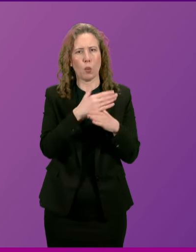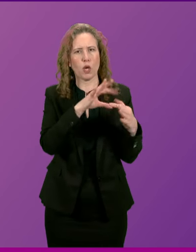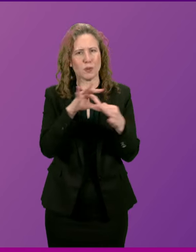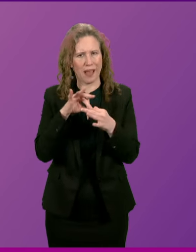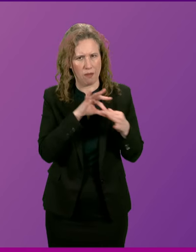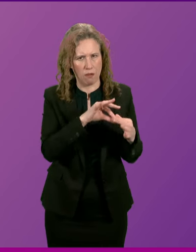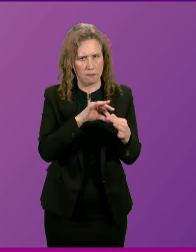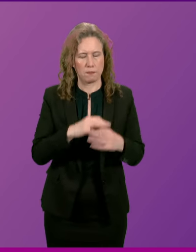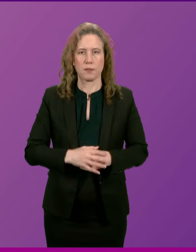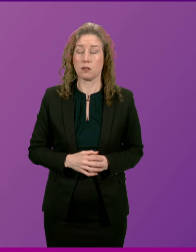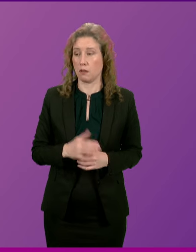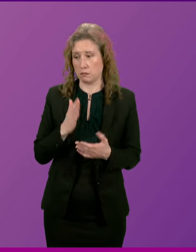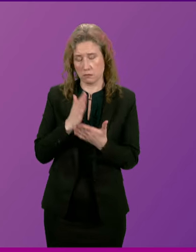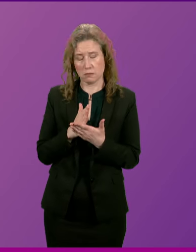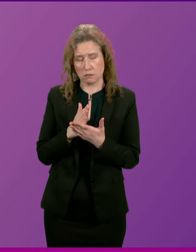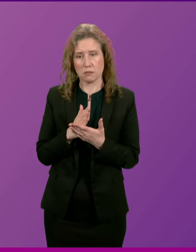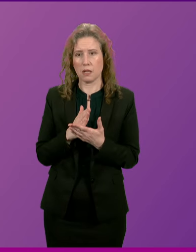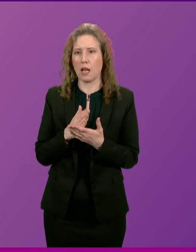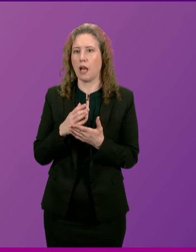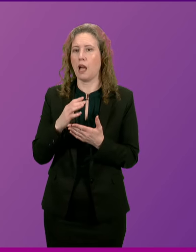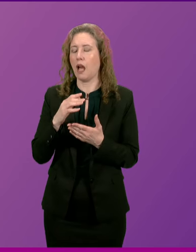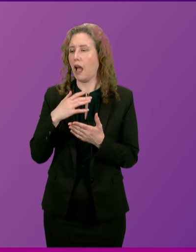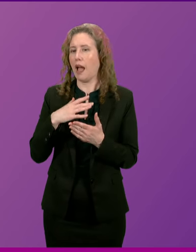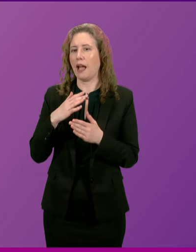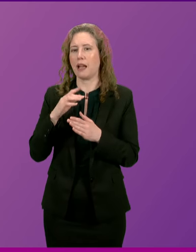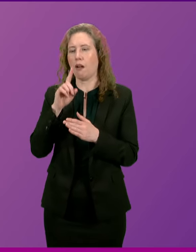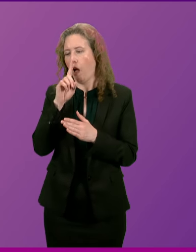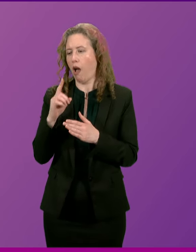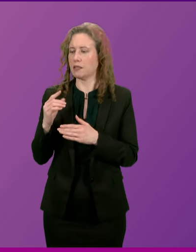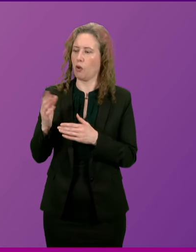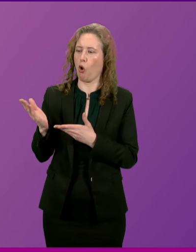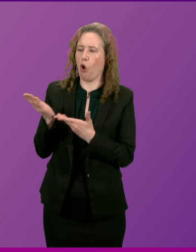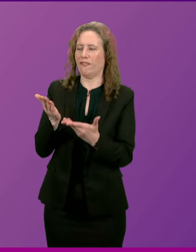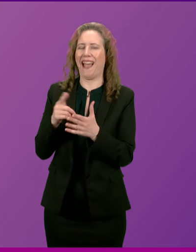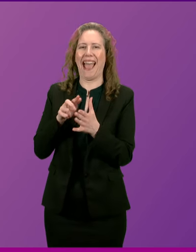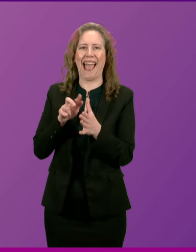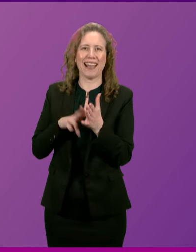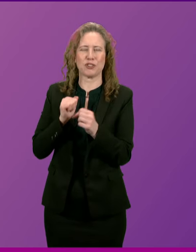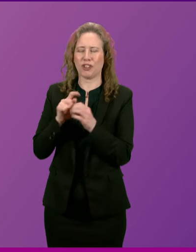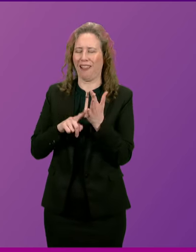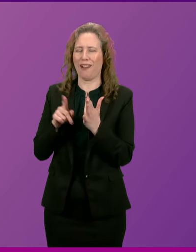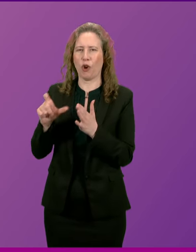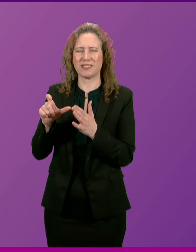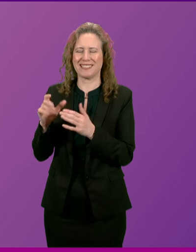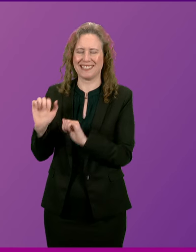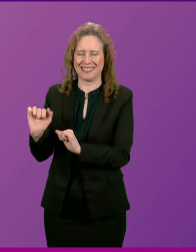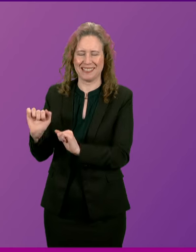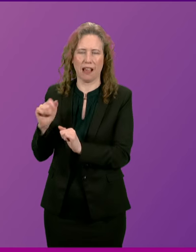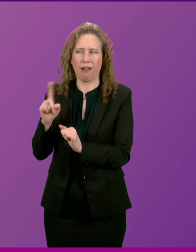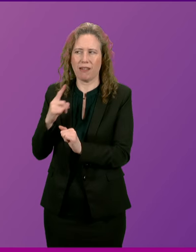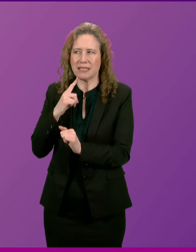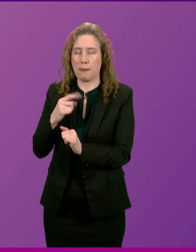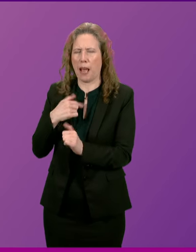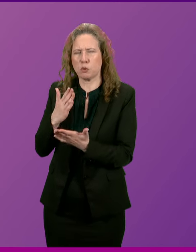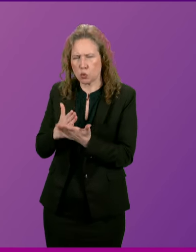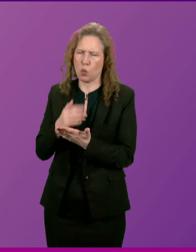so I'm sure that without agreeing on Angela Constance's behalf to more meetings than I've agreed to, I think she'd be more than happy to meet